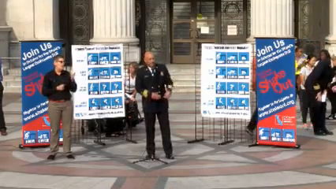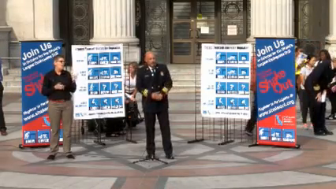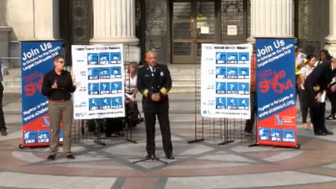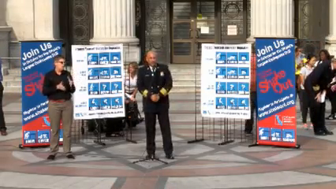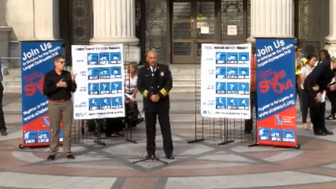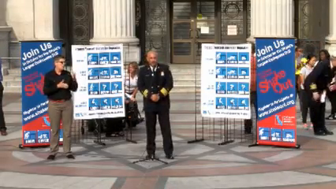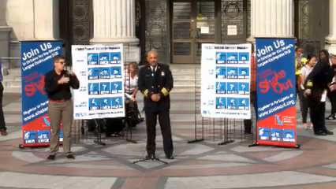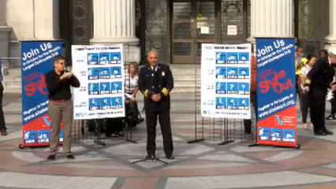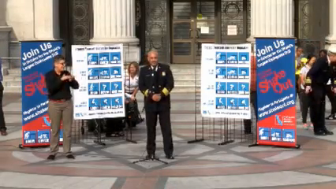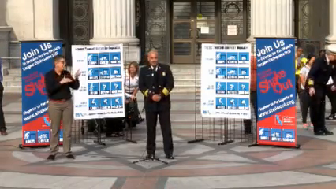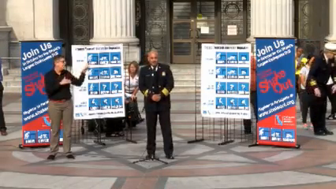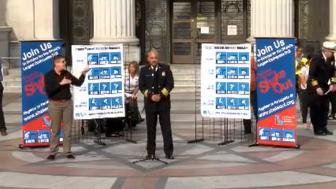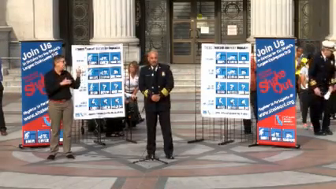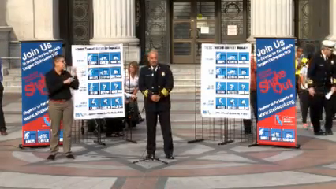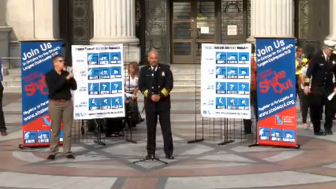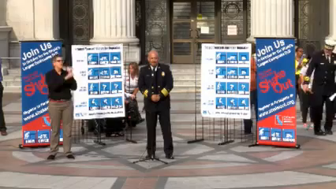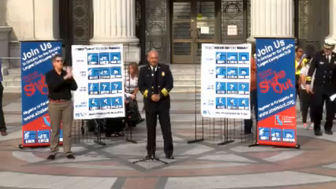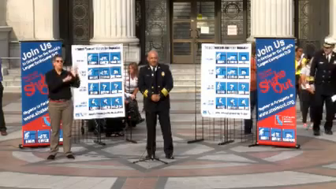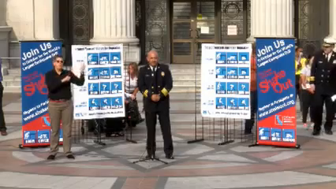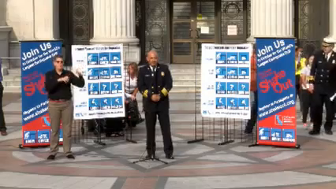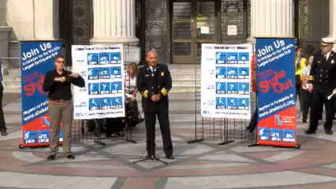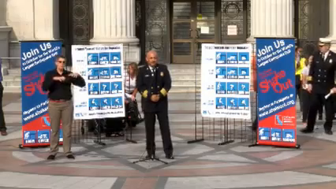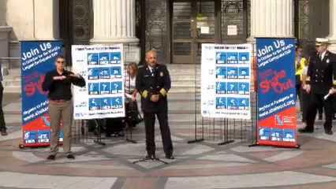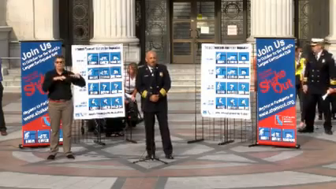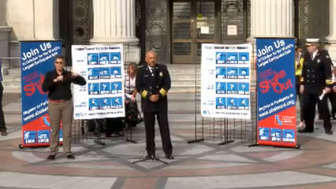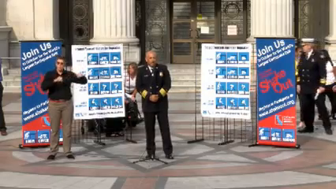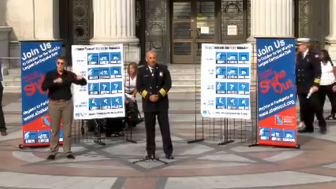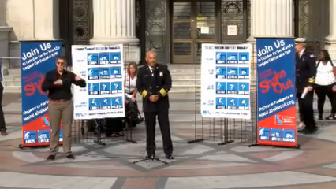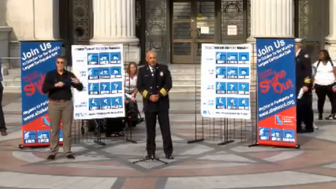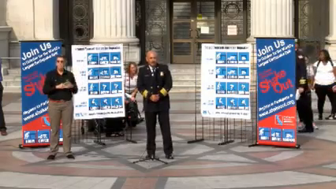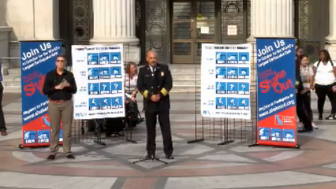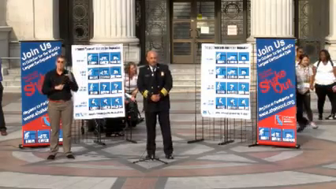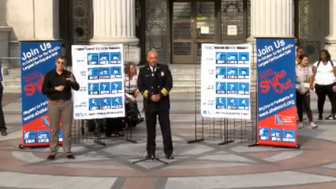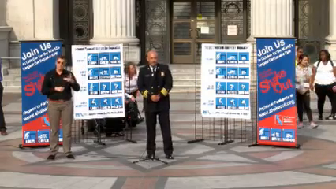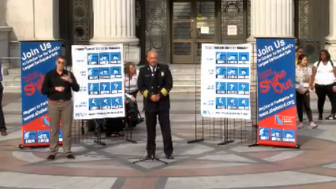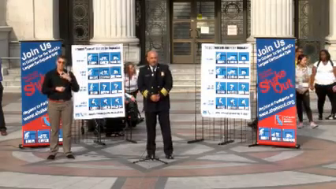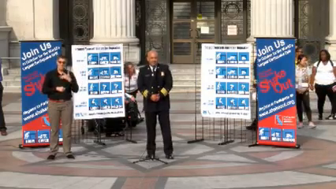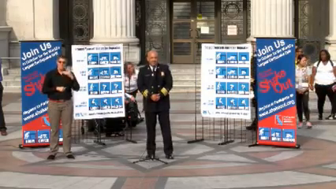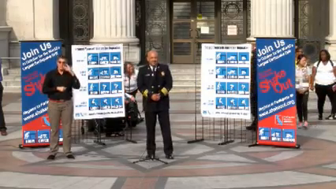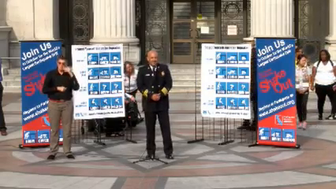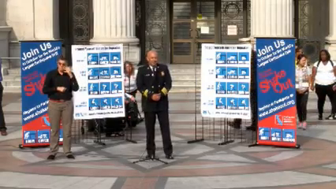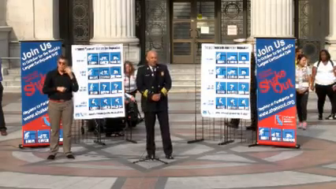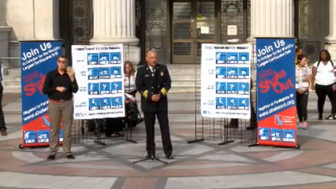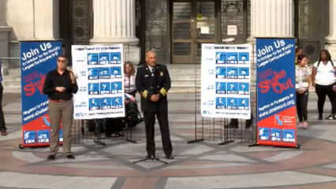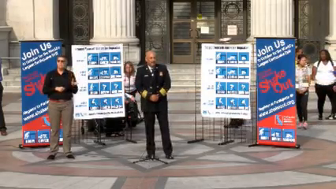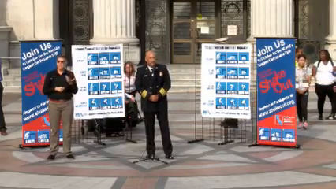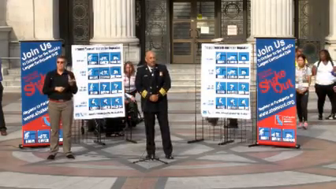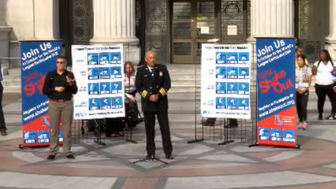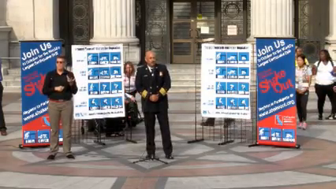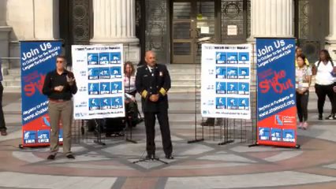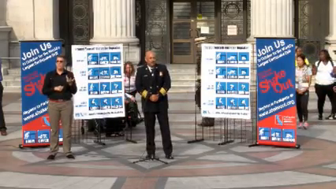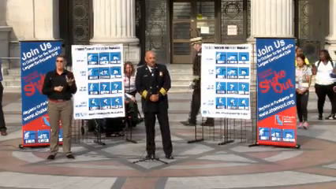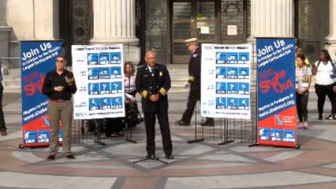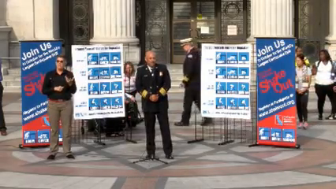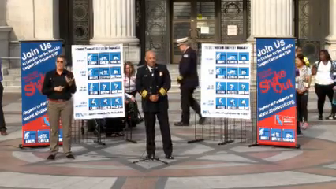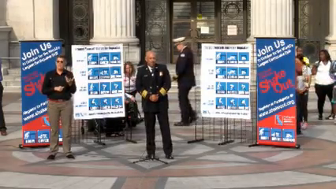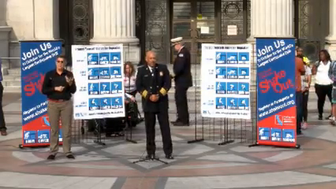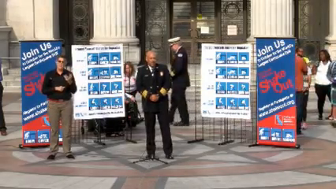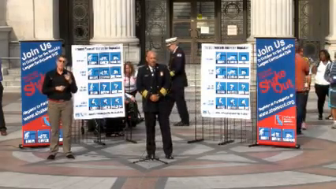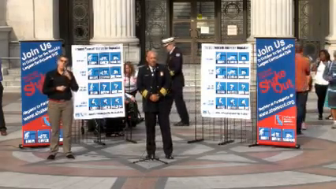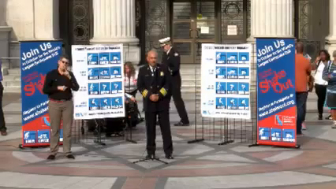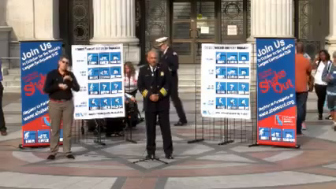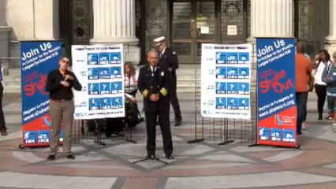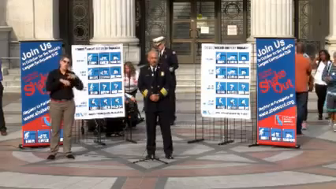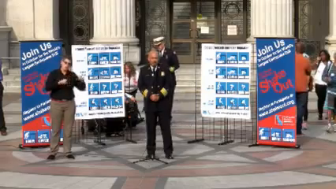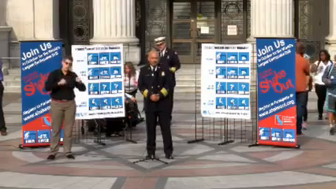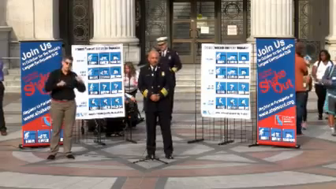great big shaker over in the plaza. It's going to give you a great opportunity to experience what it's like to experience an earthquake